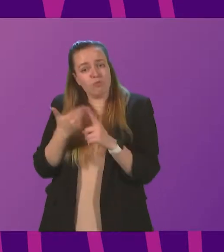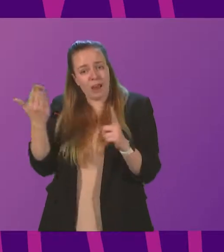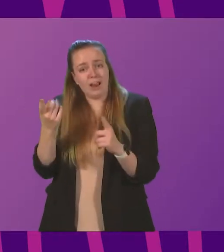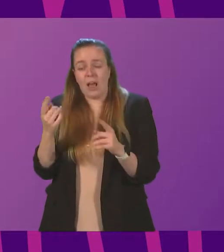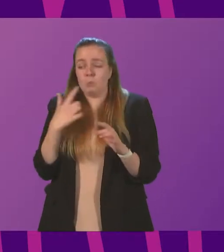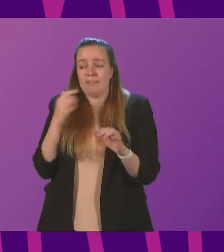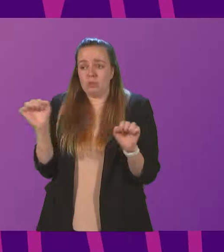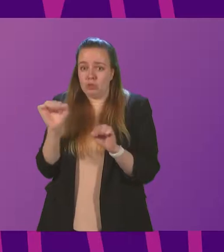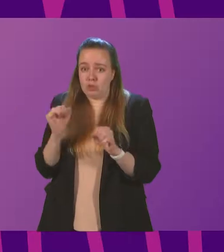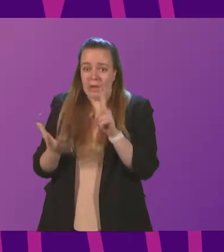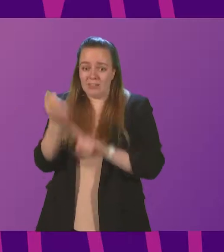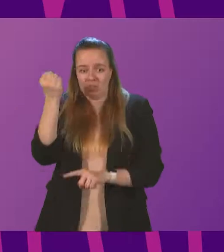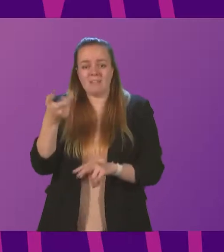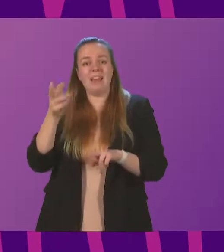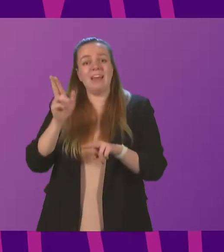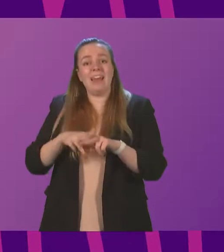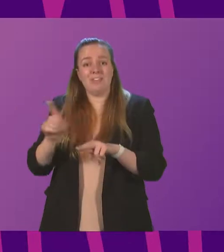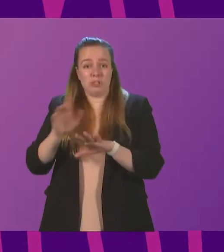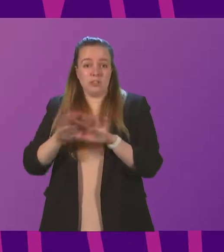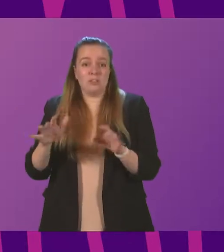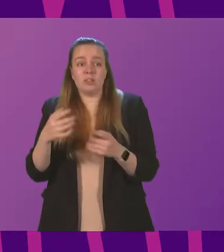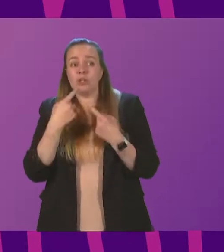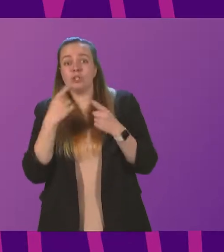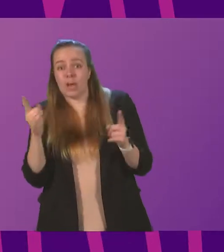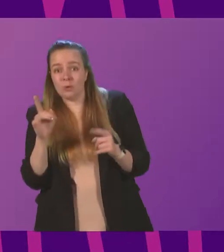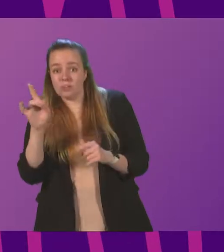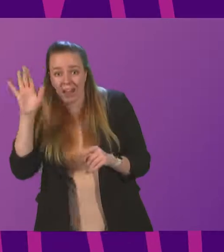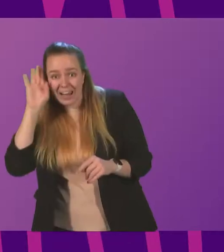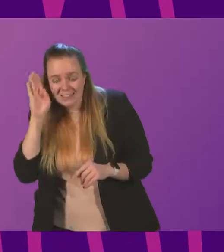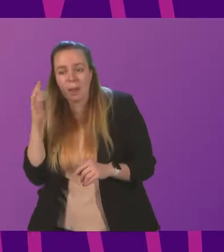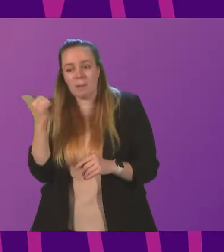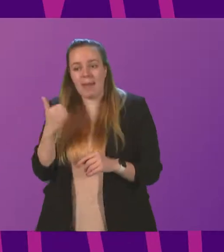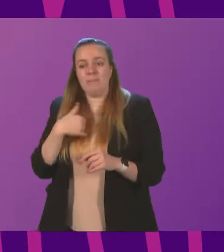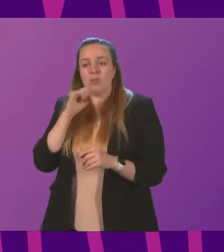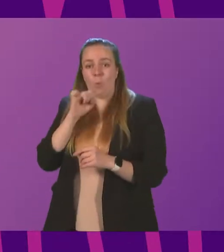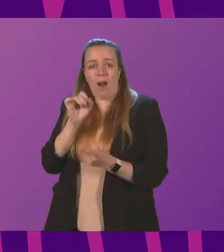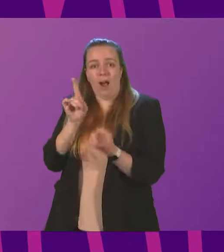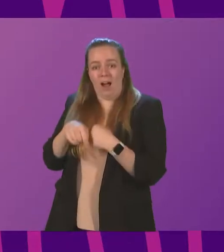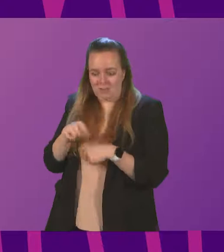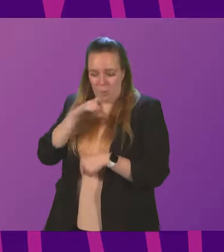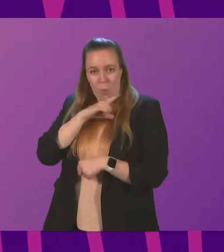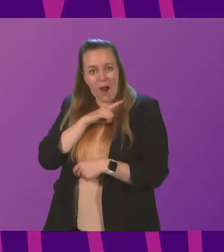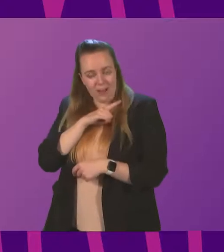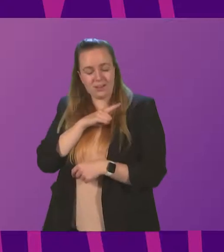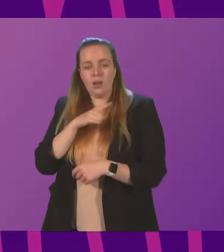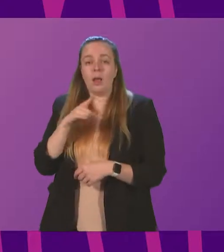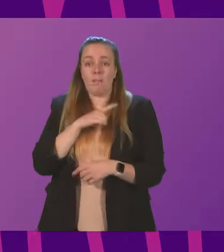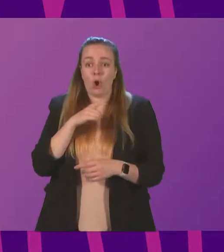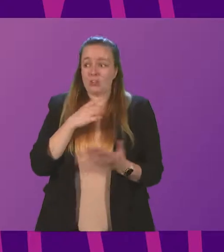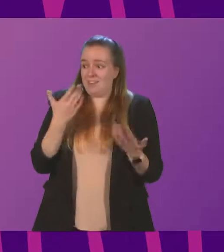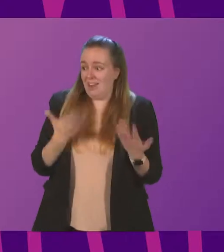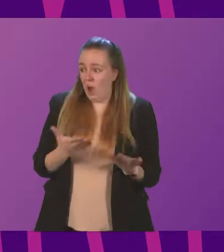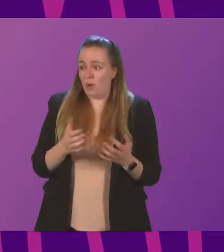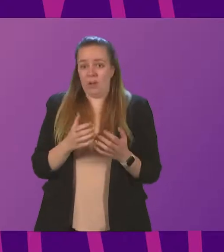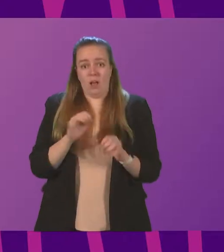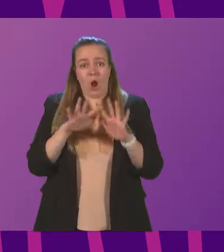met that target. And if she doesn't shout from a sedentary position and listens, she may get the answer to why that is the case. Because we are in the midst of a